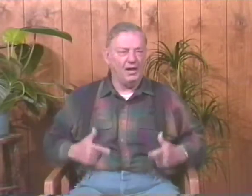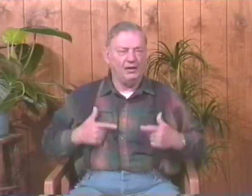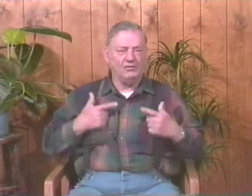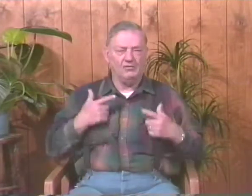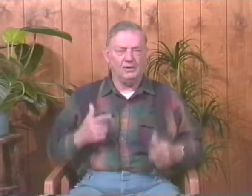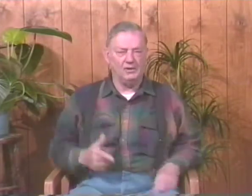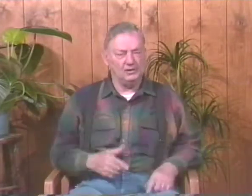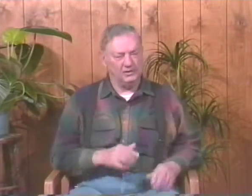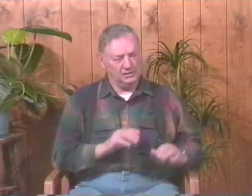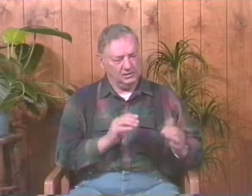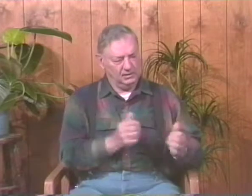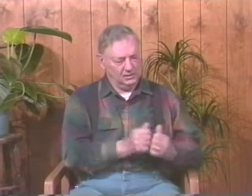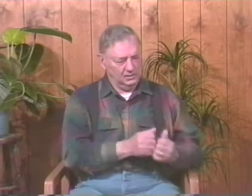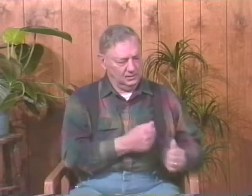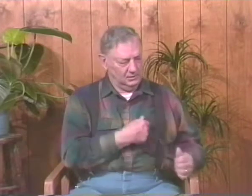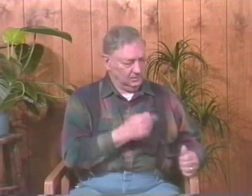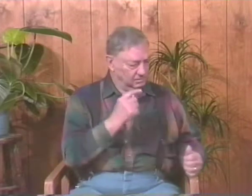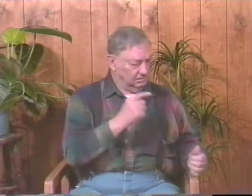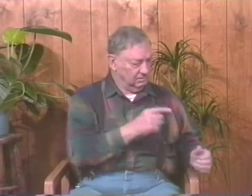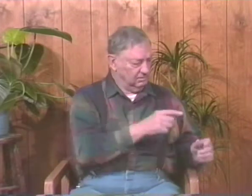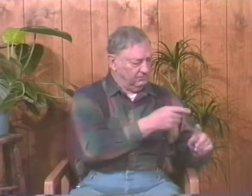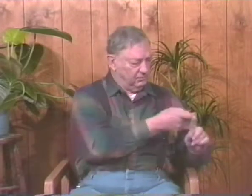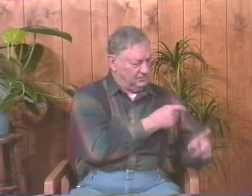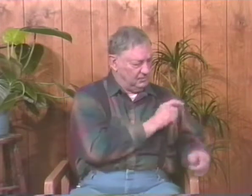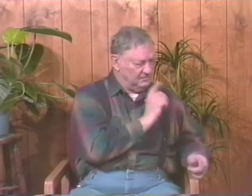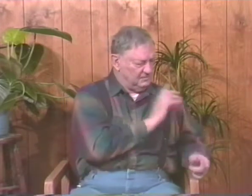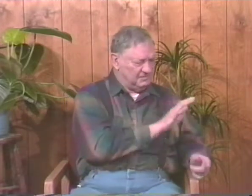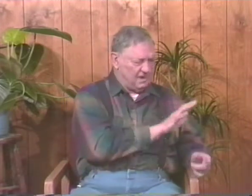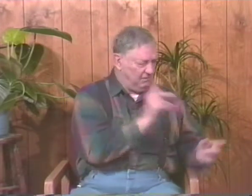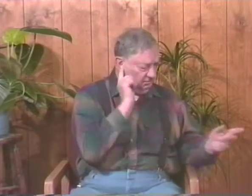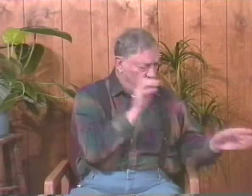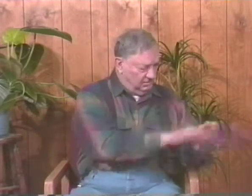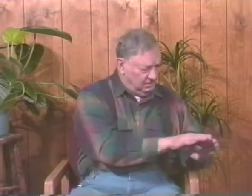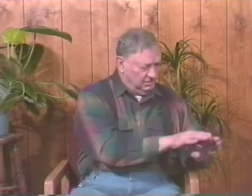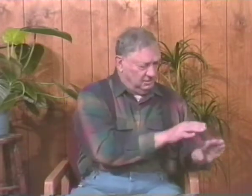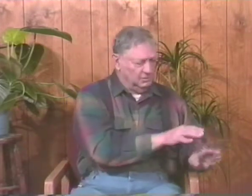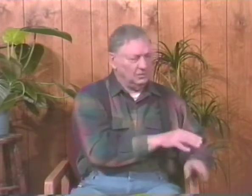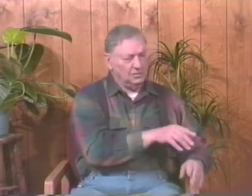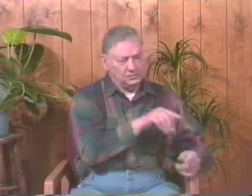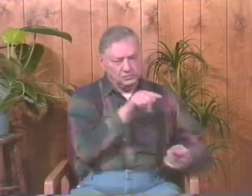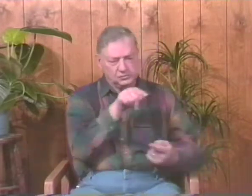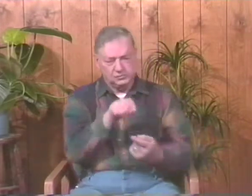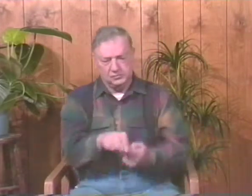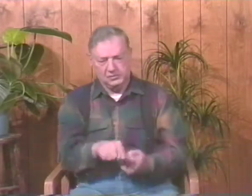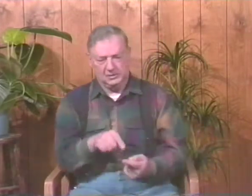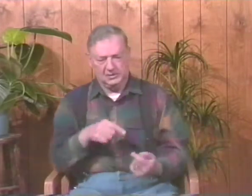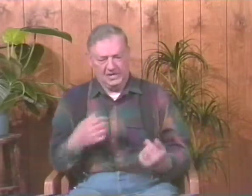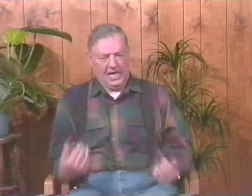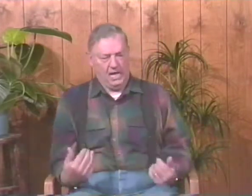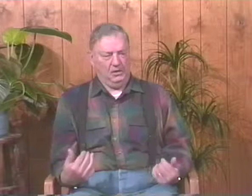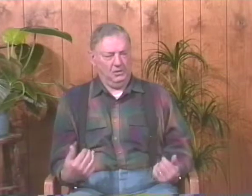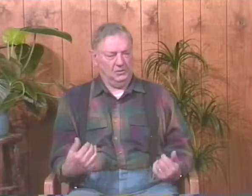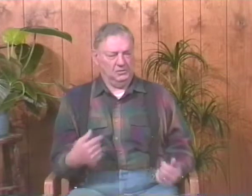a real different experience for me at that time in my life. Here I was at age five, a deaf boy, and